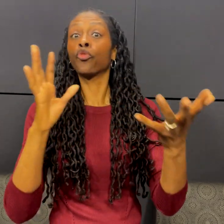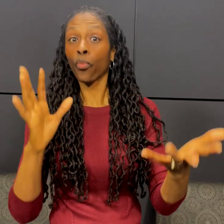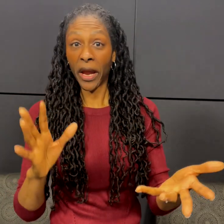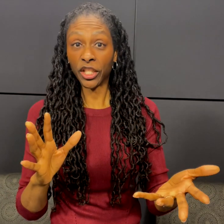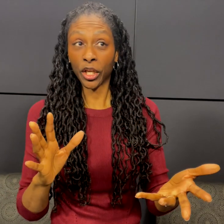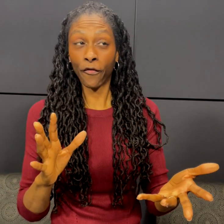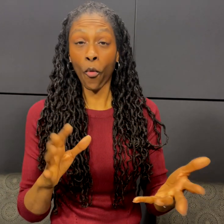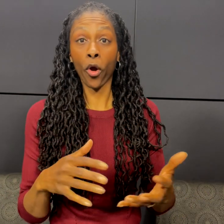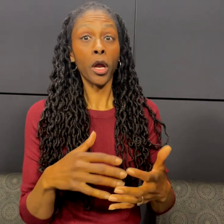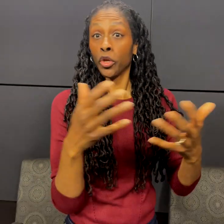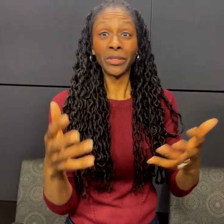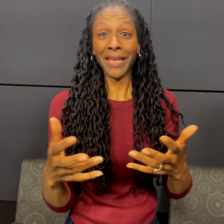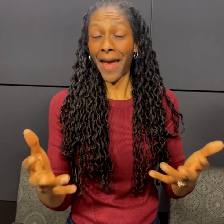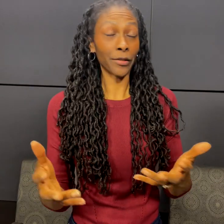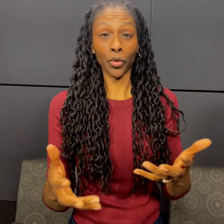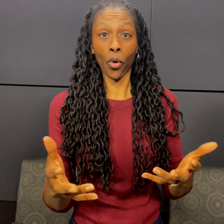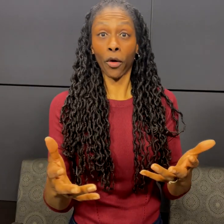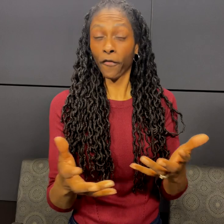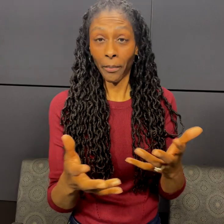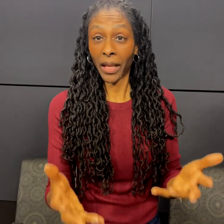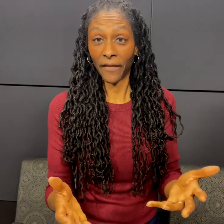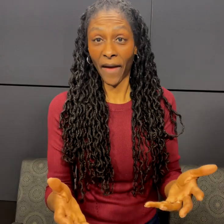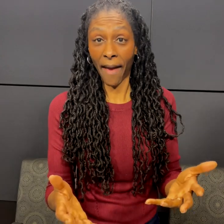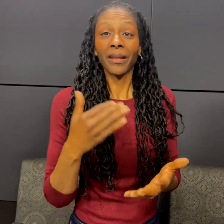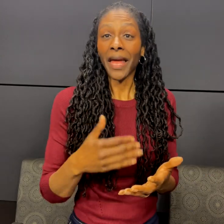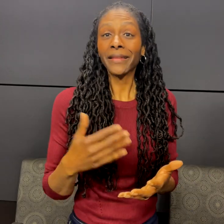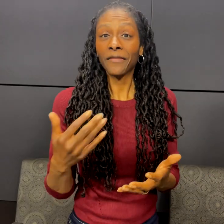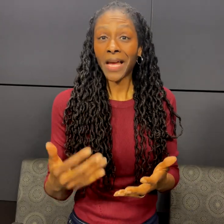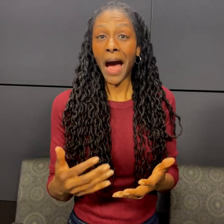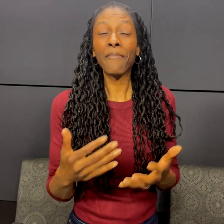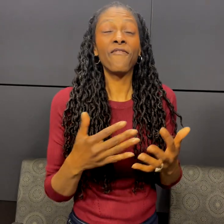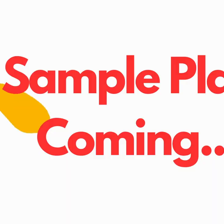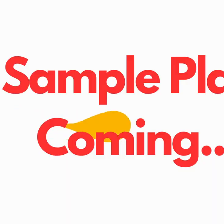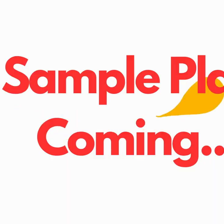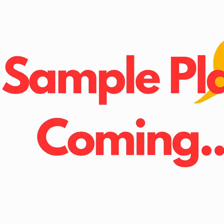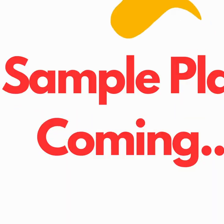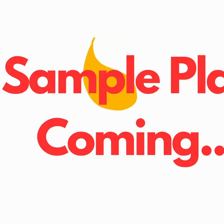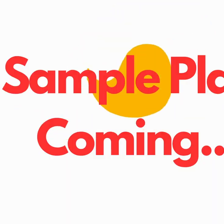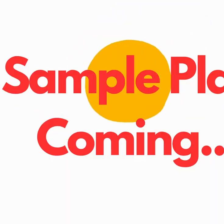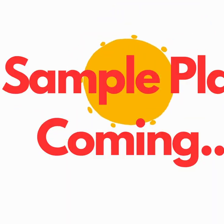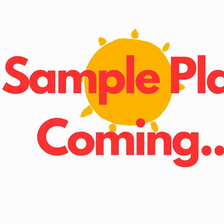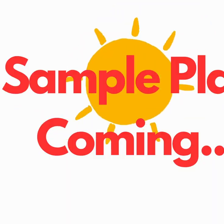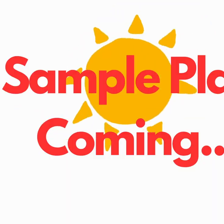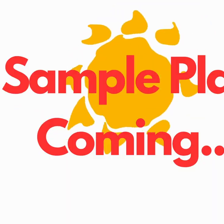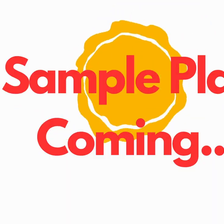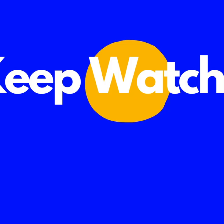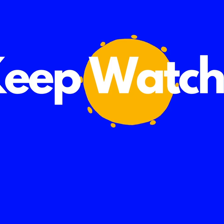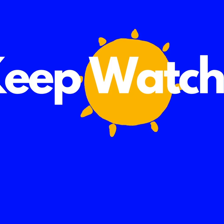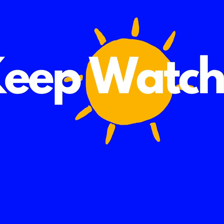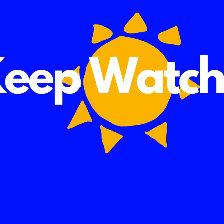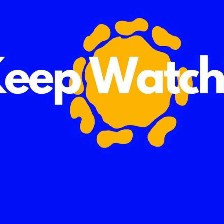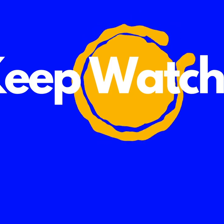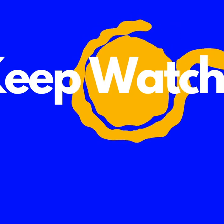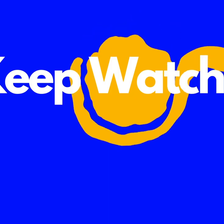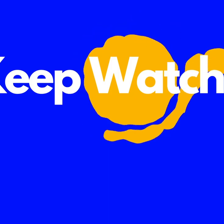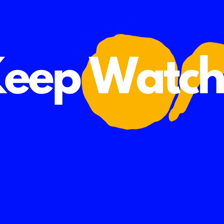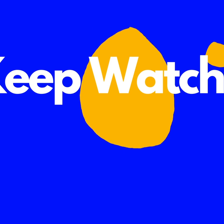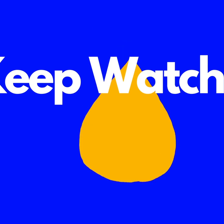duration for using castor oil for belly fat. The length of time varies from person to person and needs to factor in other health